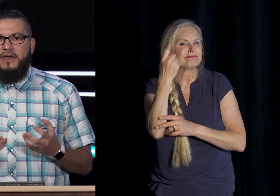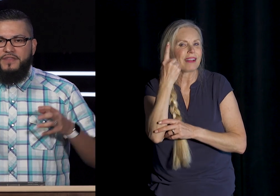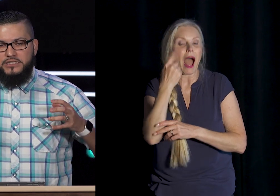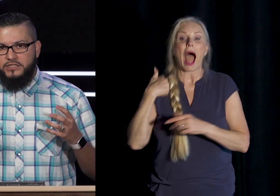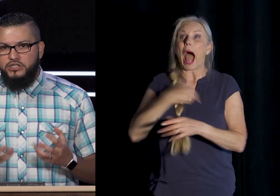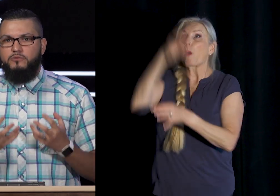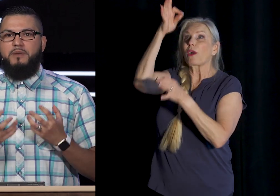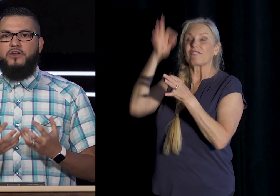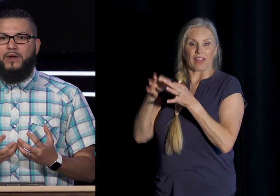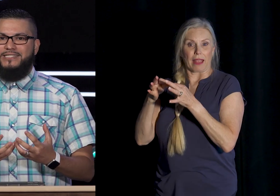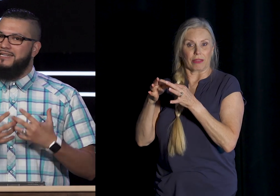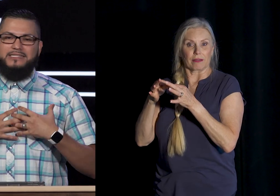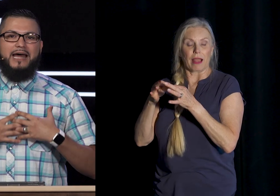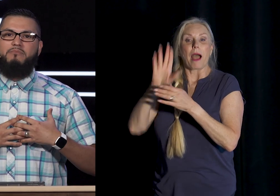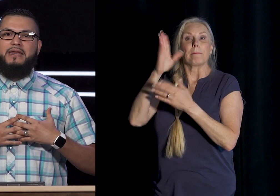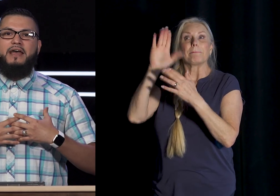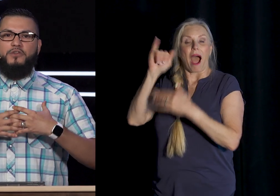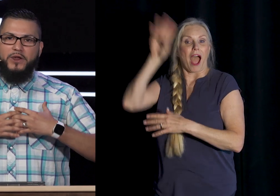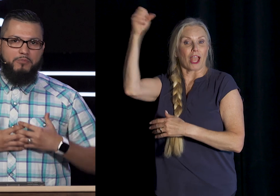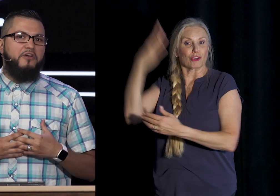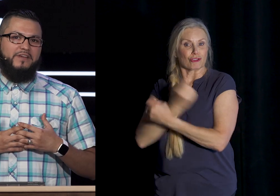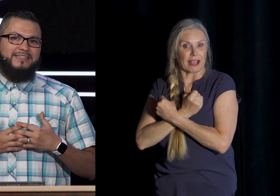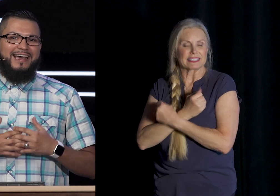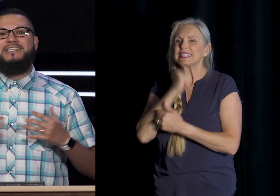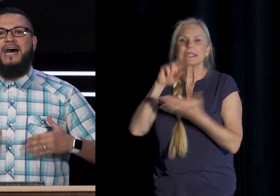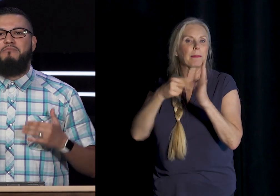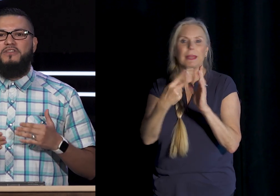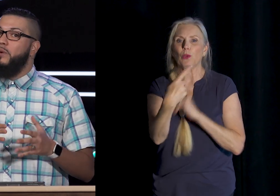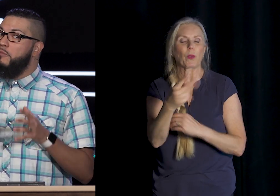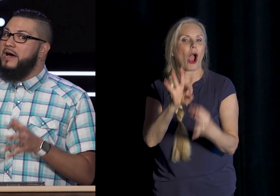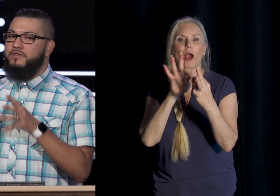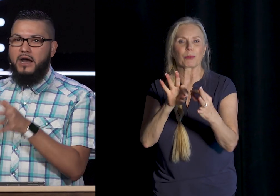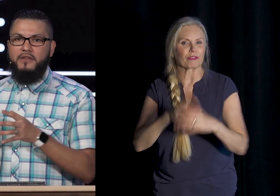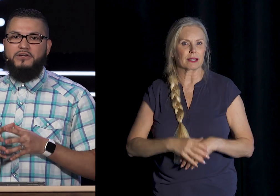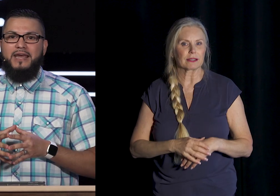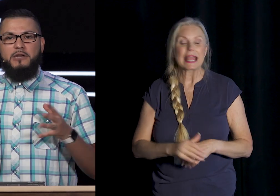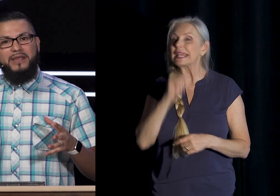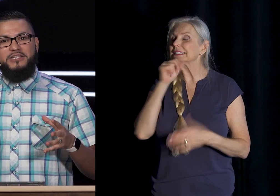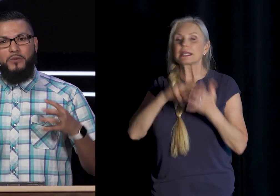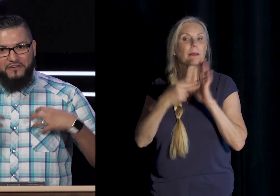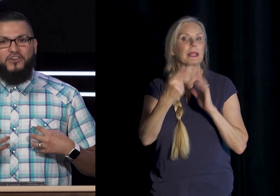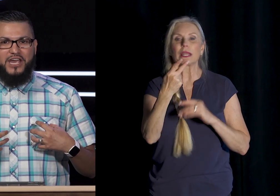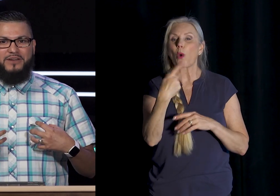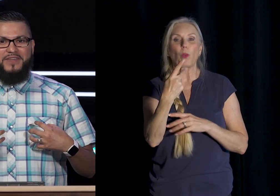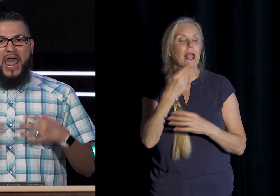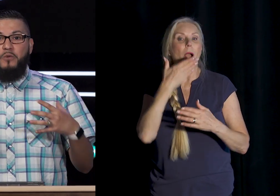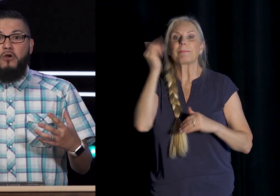That is consumed By grace It does not mean That we are perfect It does not mean That we are better Than others It means that We are forgiven And we are